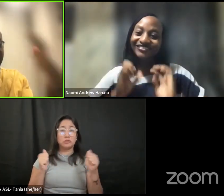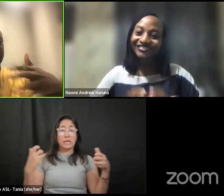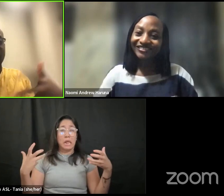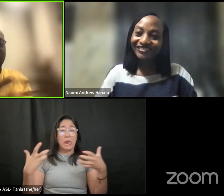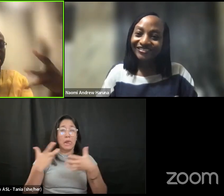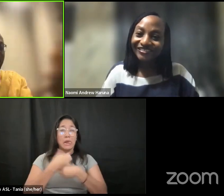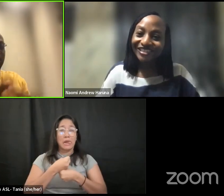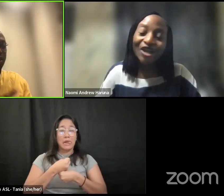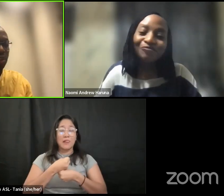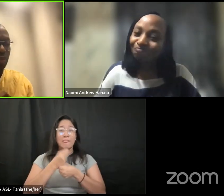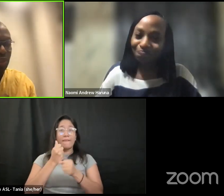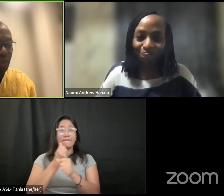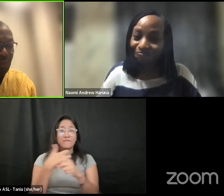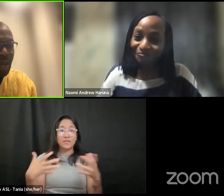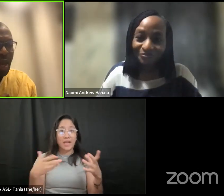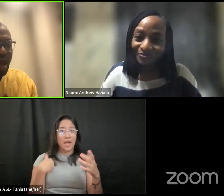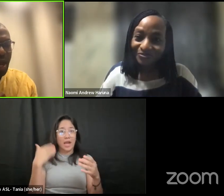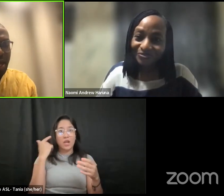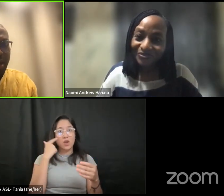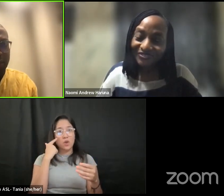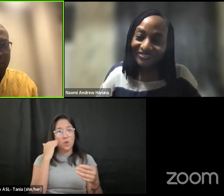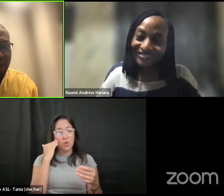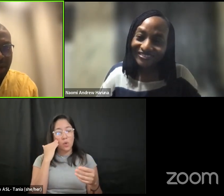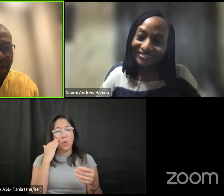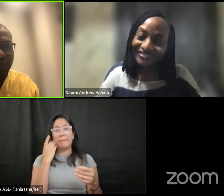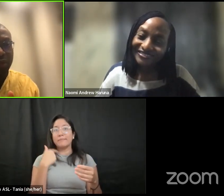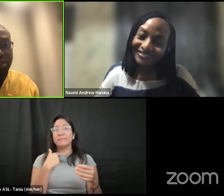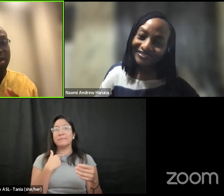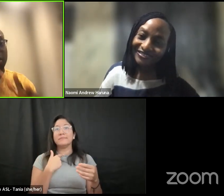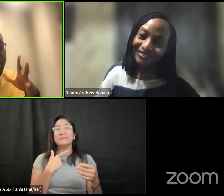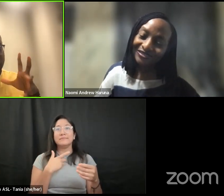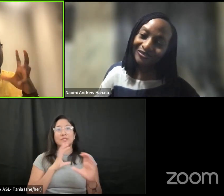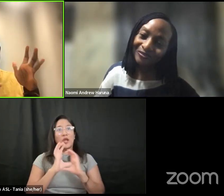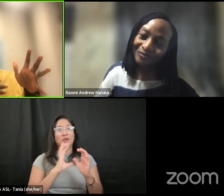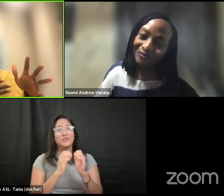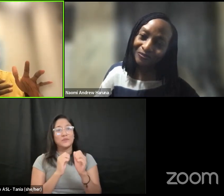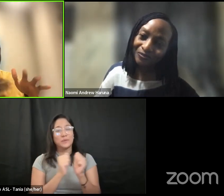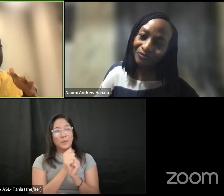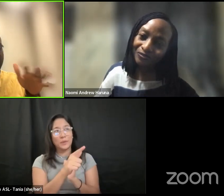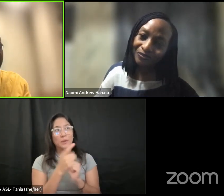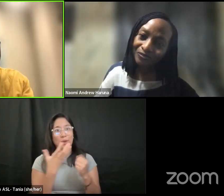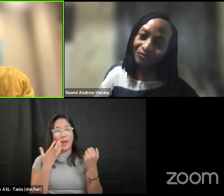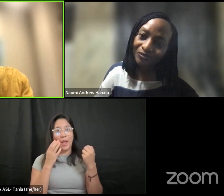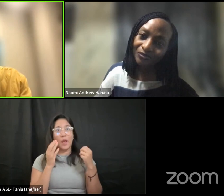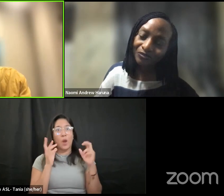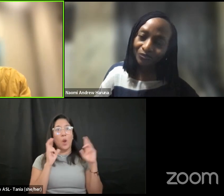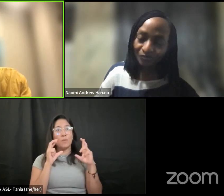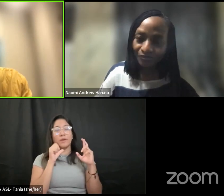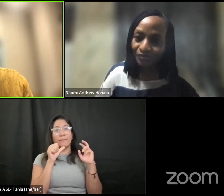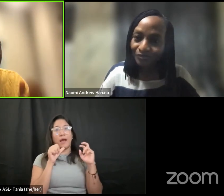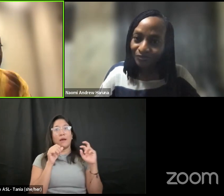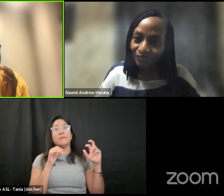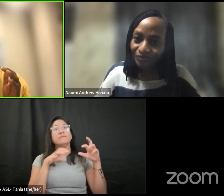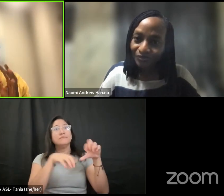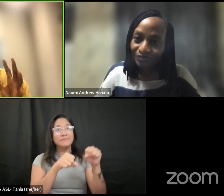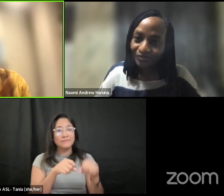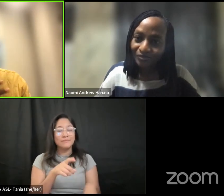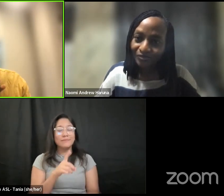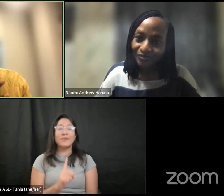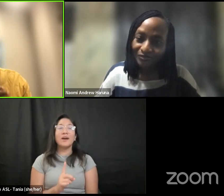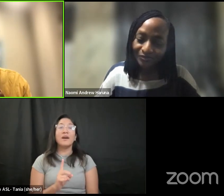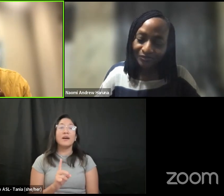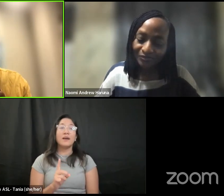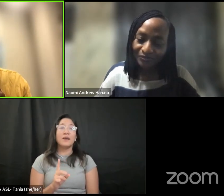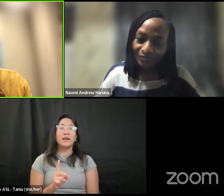overtaking because it's in it's a conversation with you uh if there are i've not seen any question um so uh we have seven more minutes and i want us to